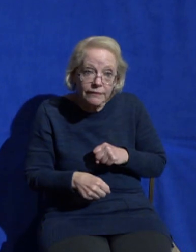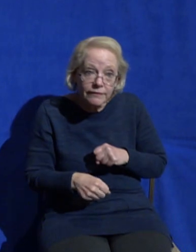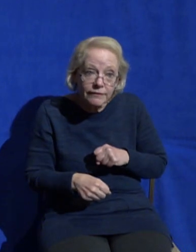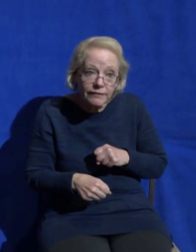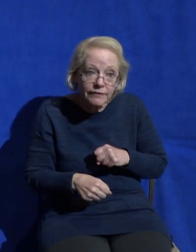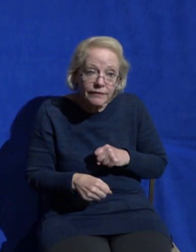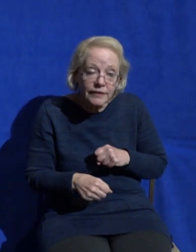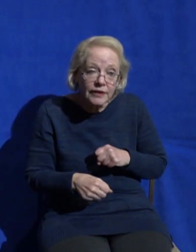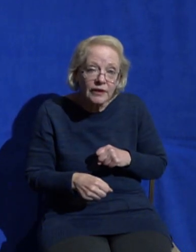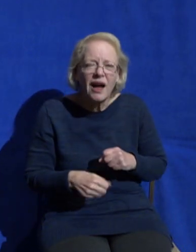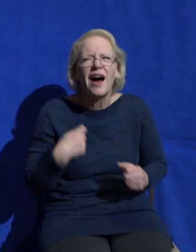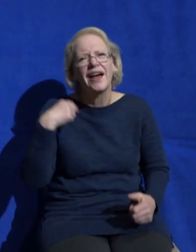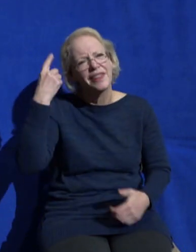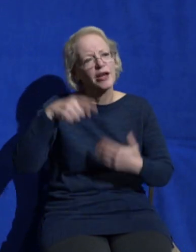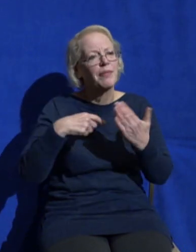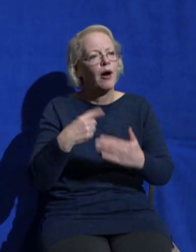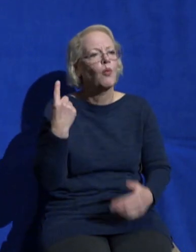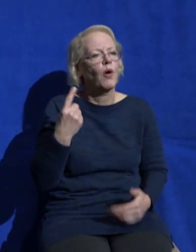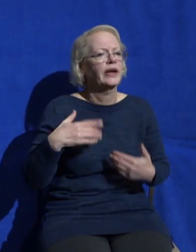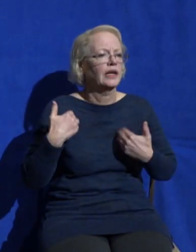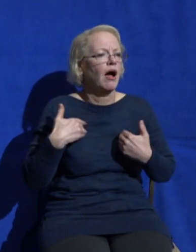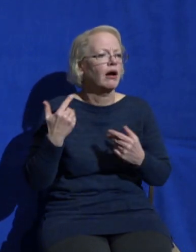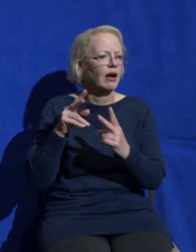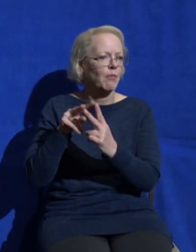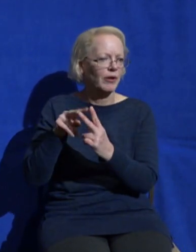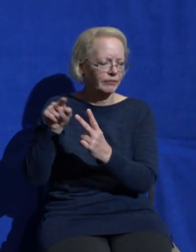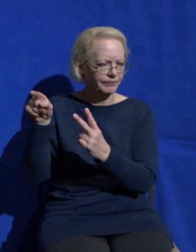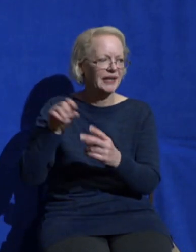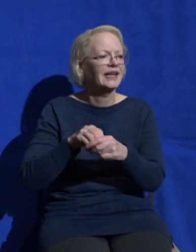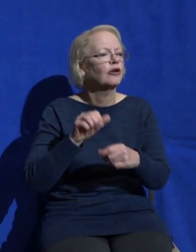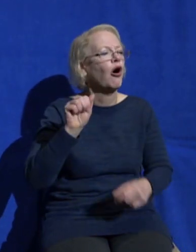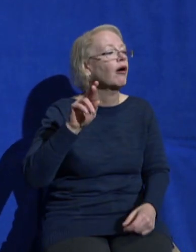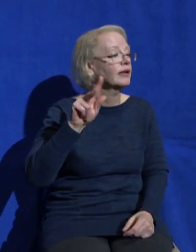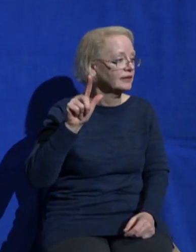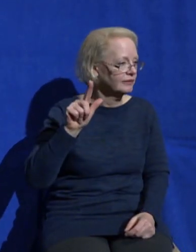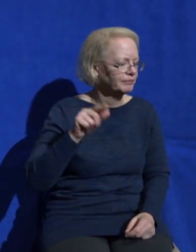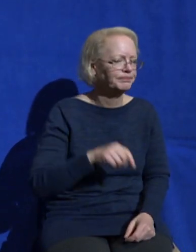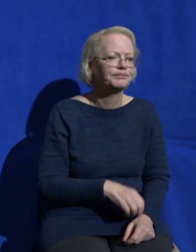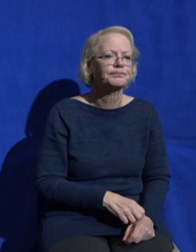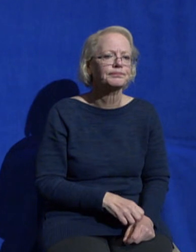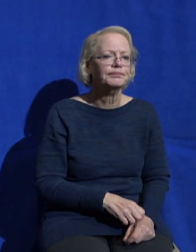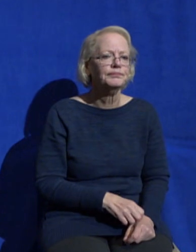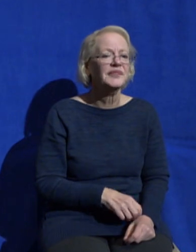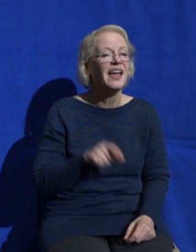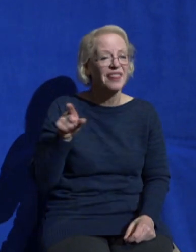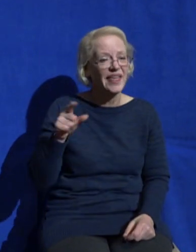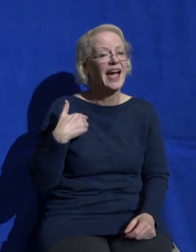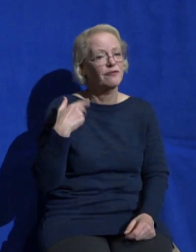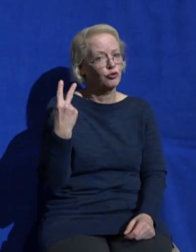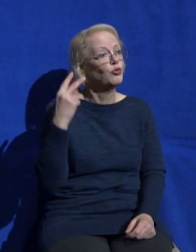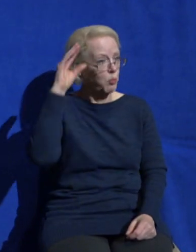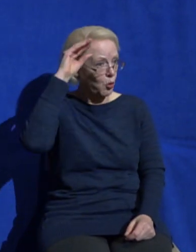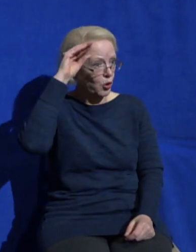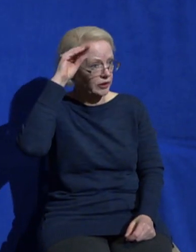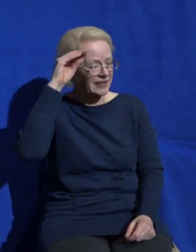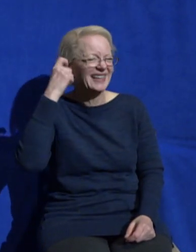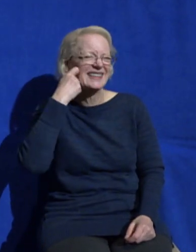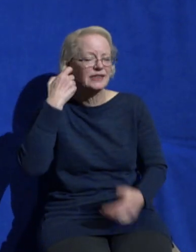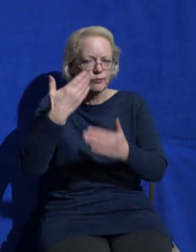I think about a young couple at Arlington right now who has two boys and has a brand new baby girl that's less than two